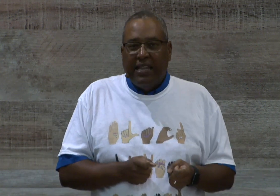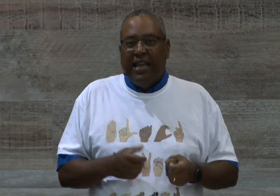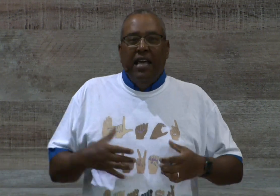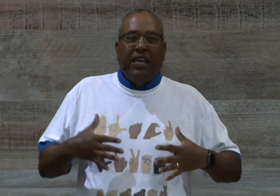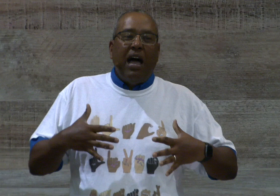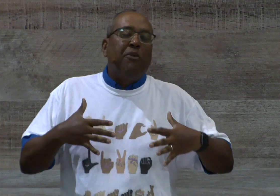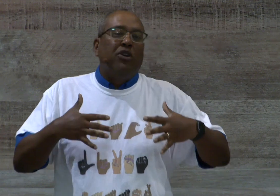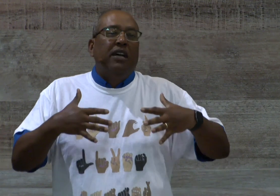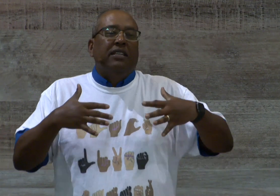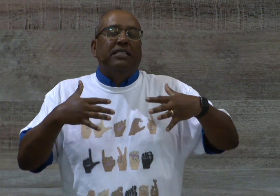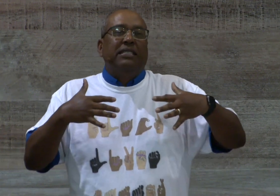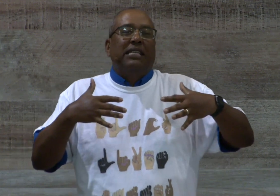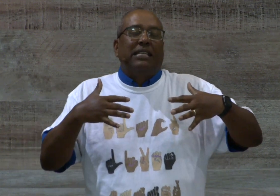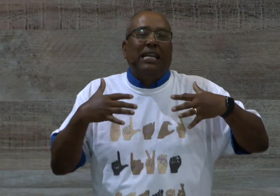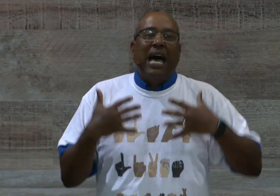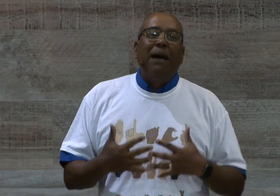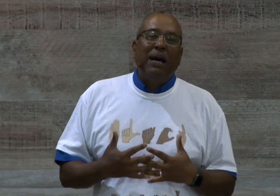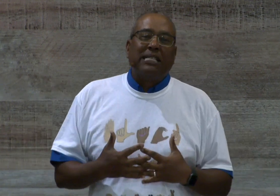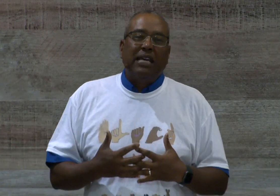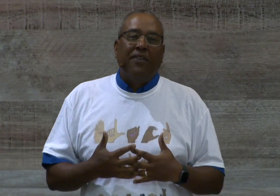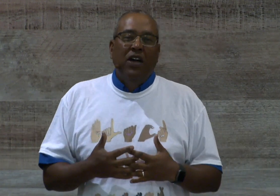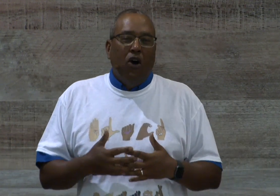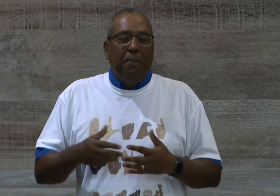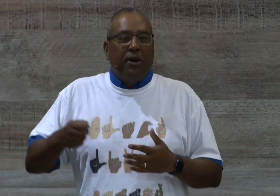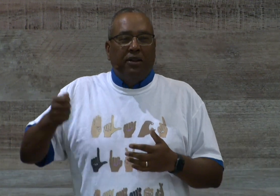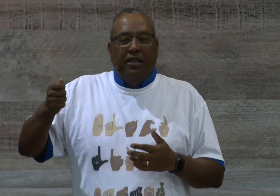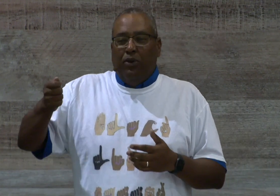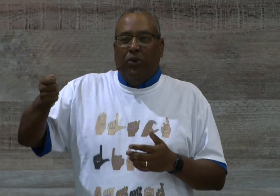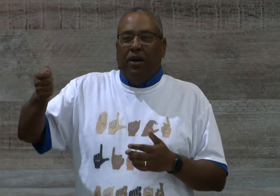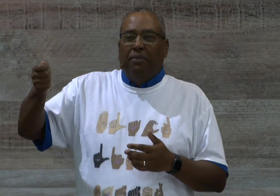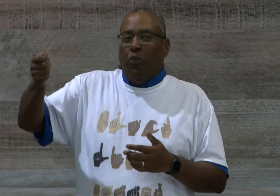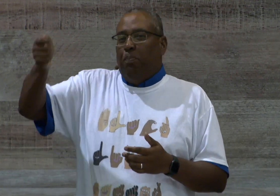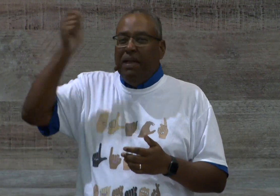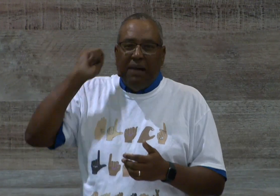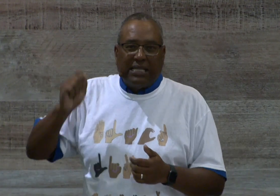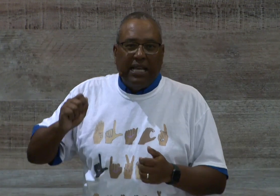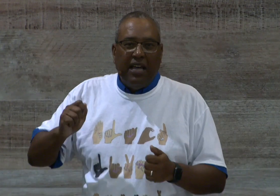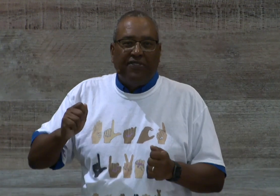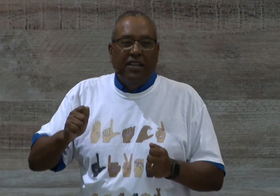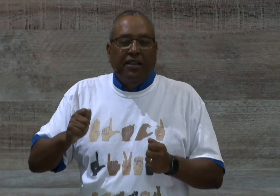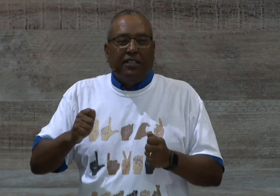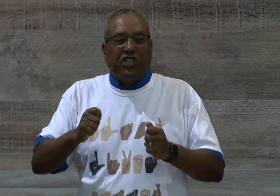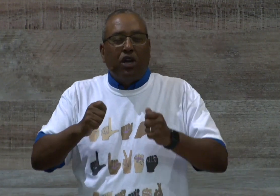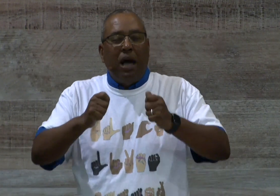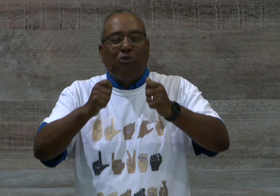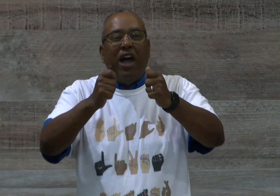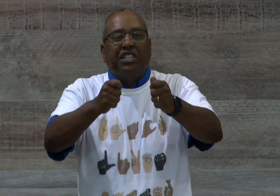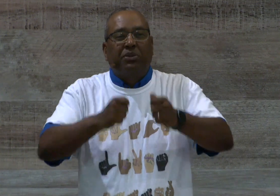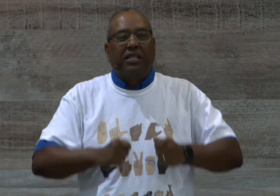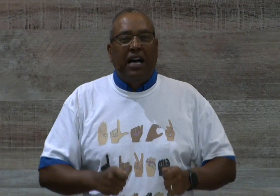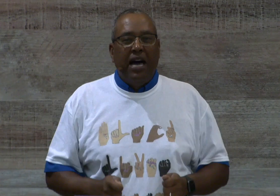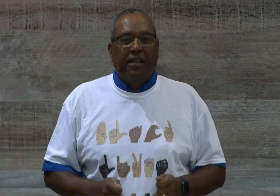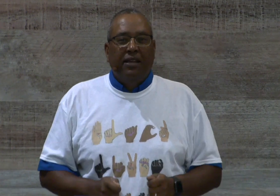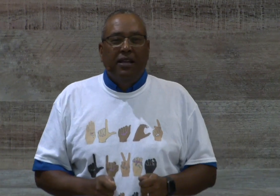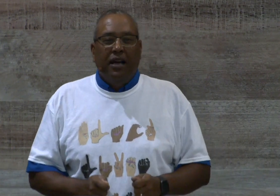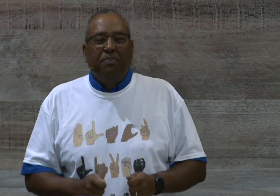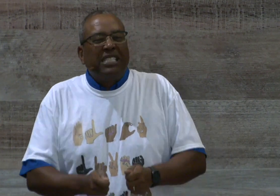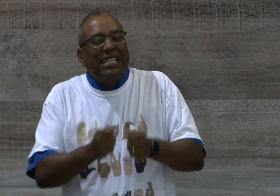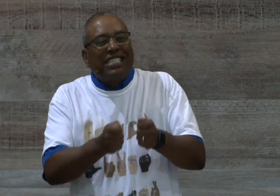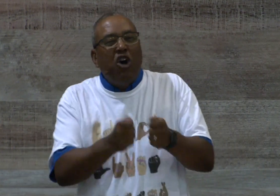that I'm gonna deny myself or I'm gonna beat myself to show I'm righteous with God. But see, there's no